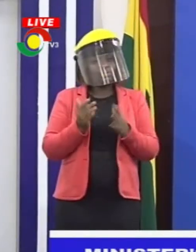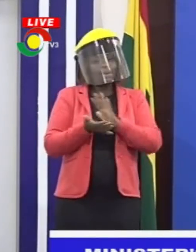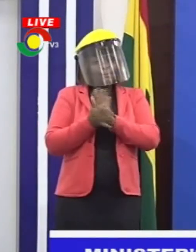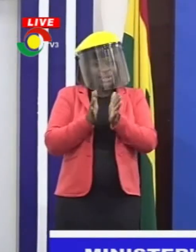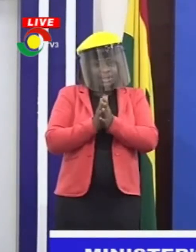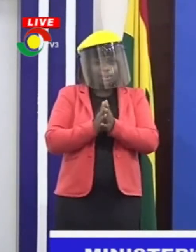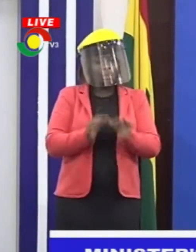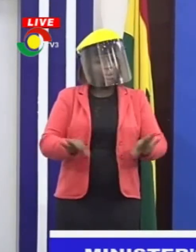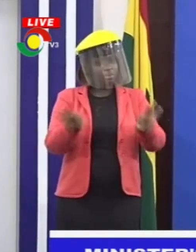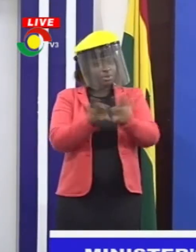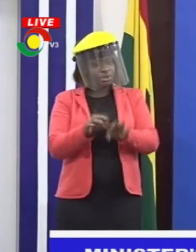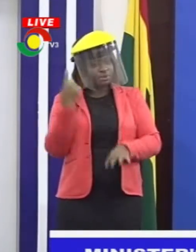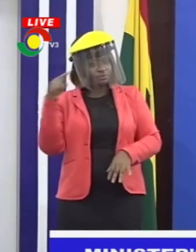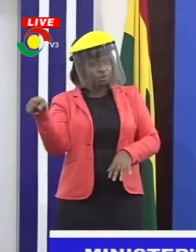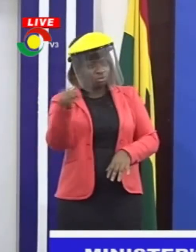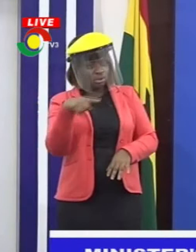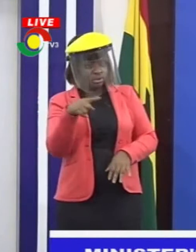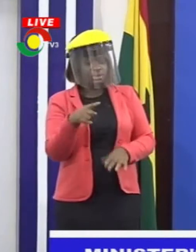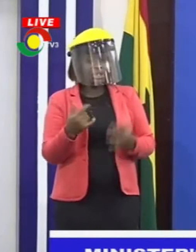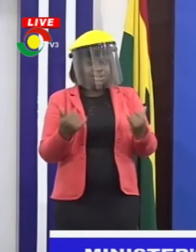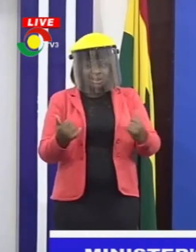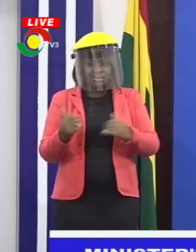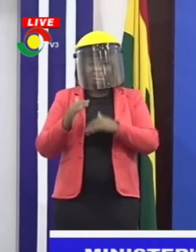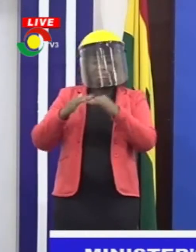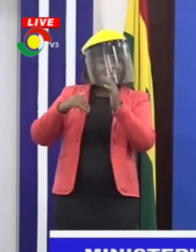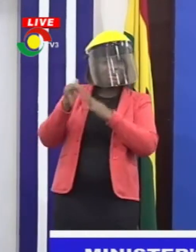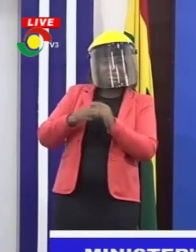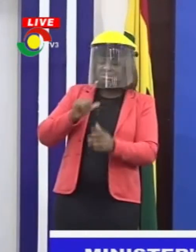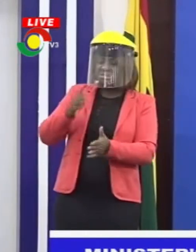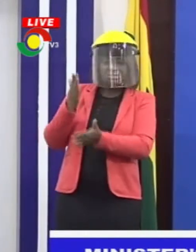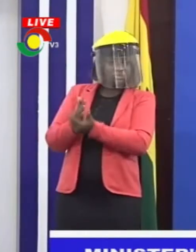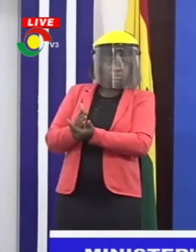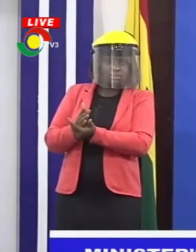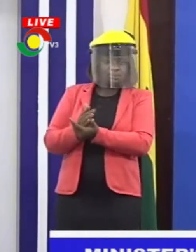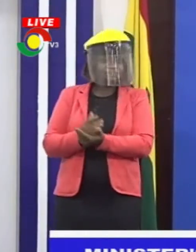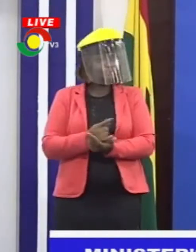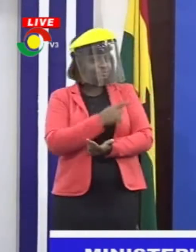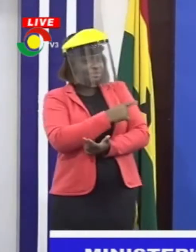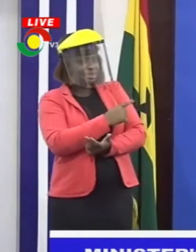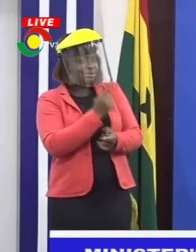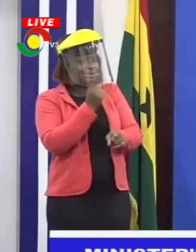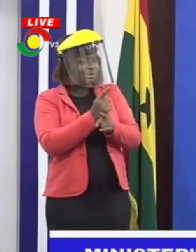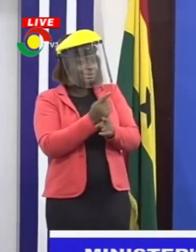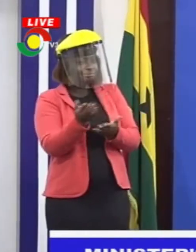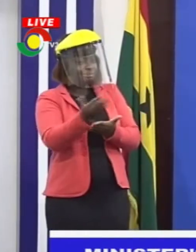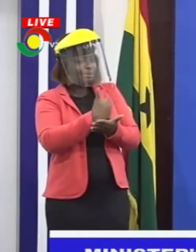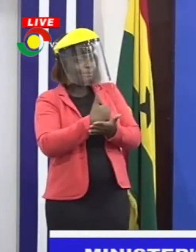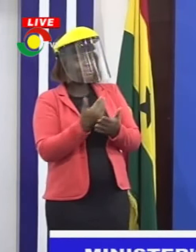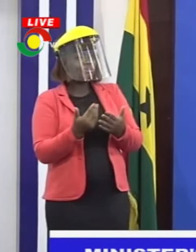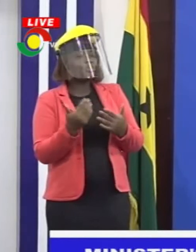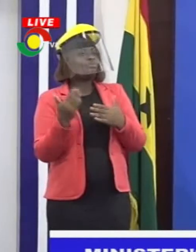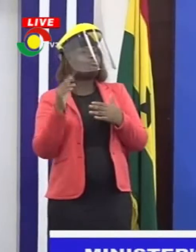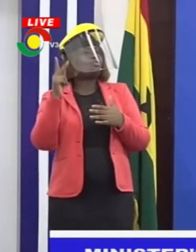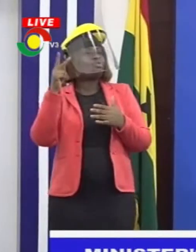be done. And I believe that it actually started to fill it up. I have just returned from Kumasi last night